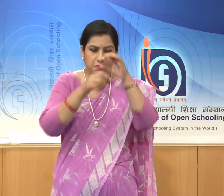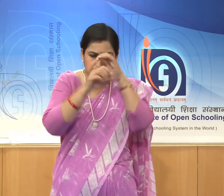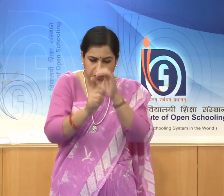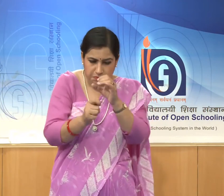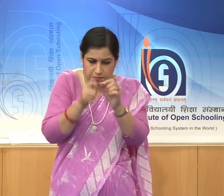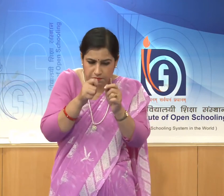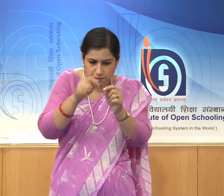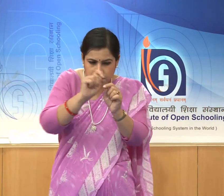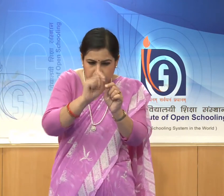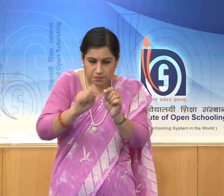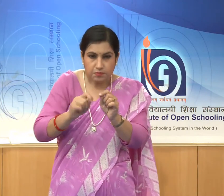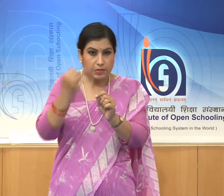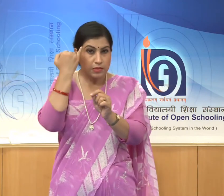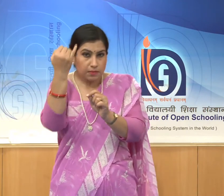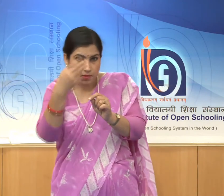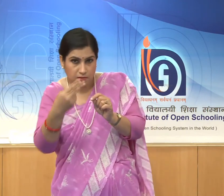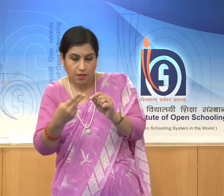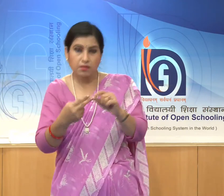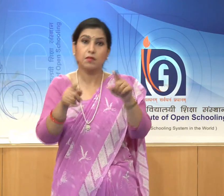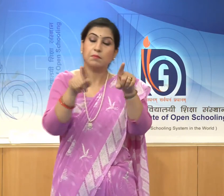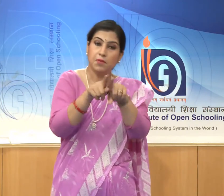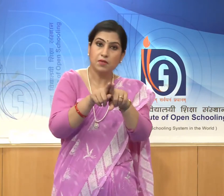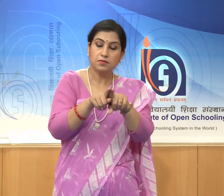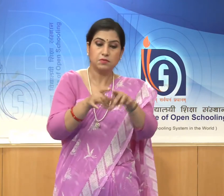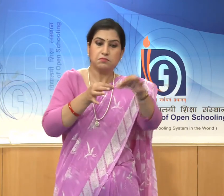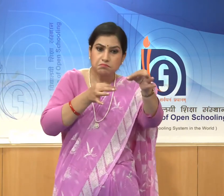and detailed study.